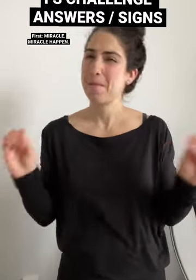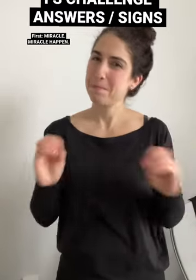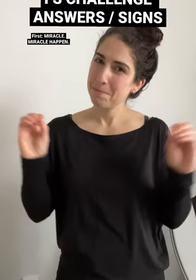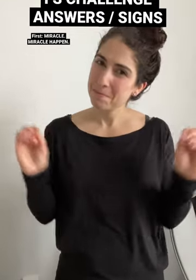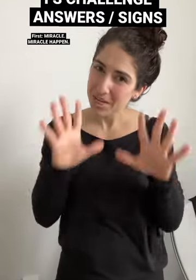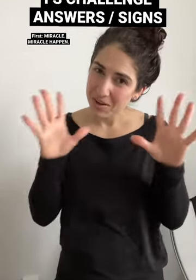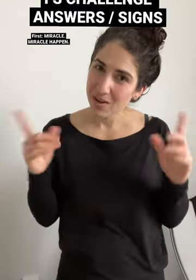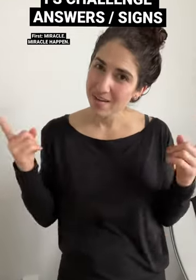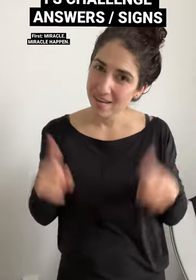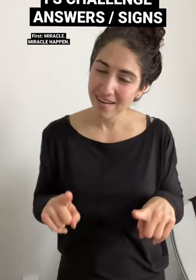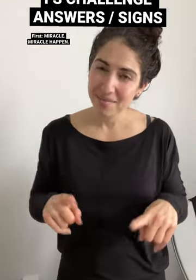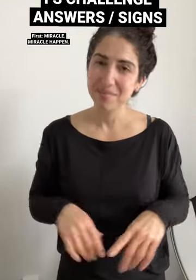Miracle happened.